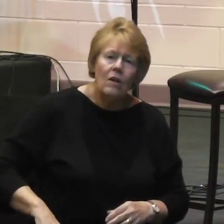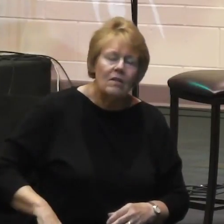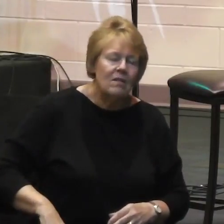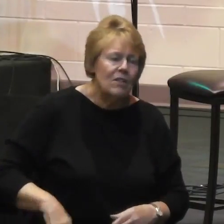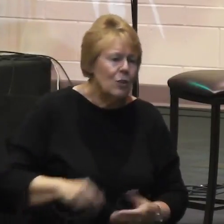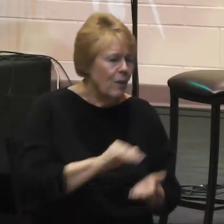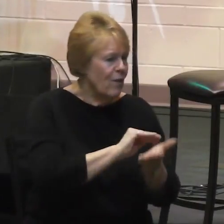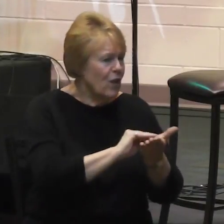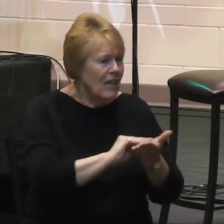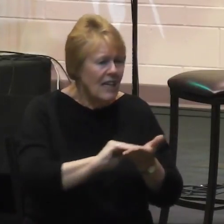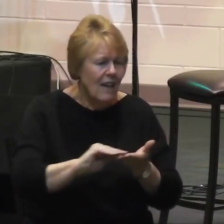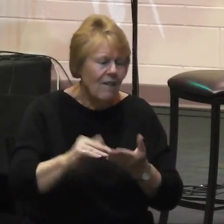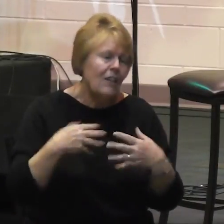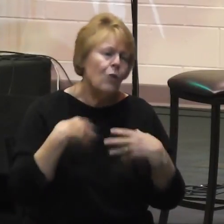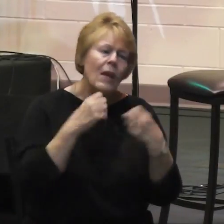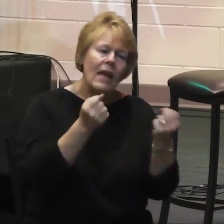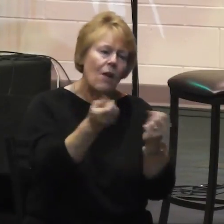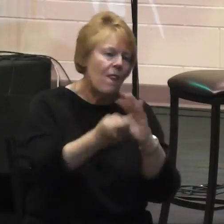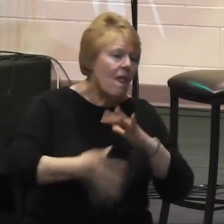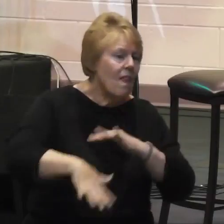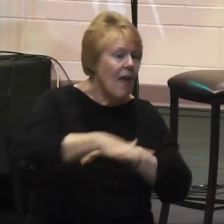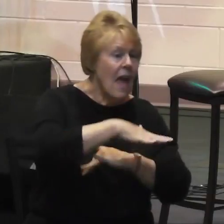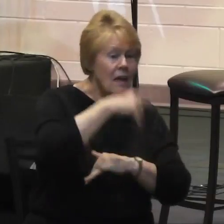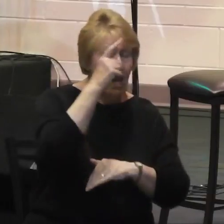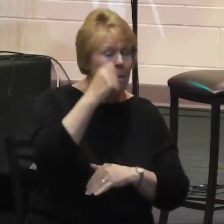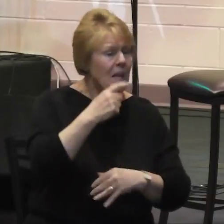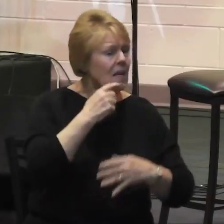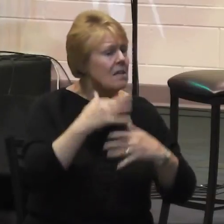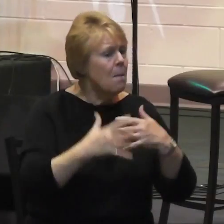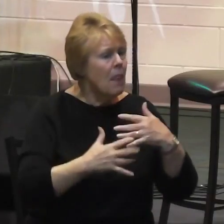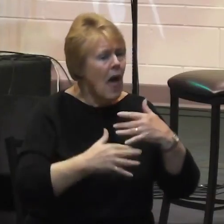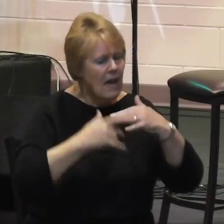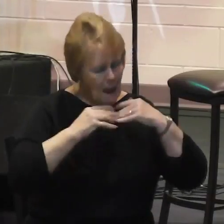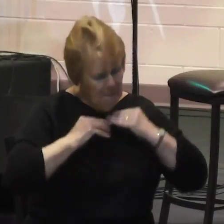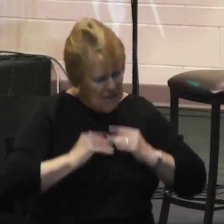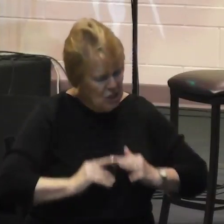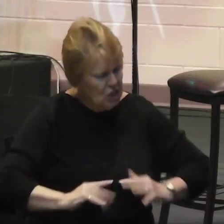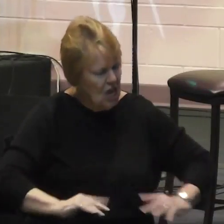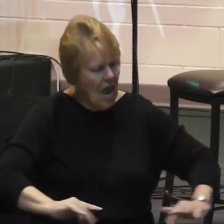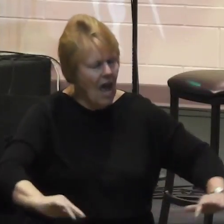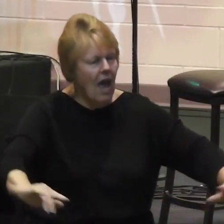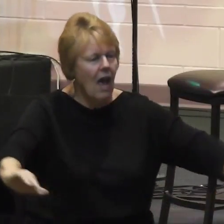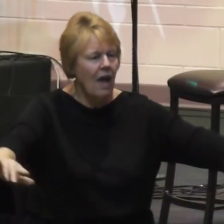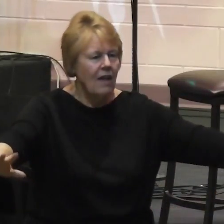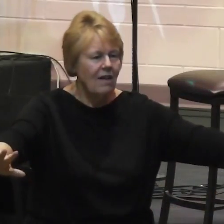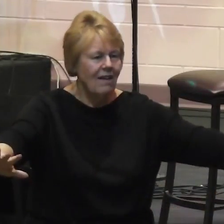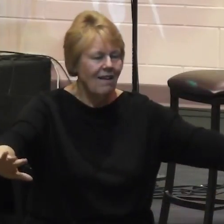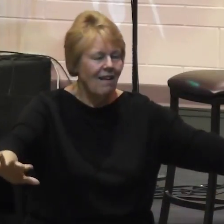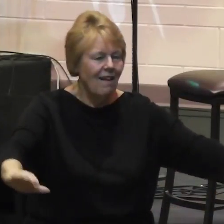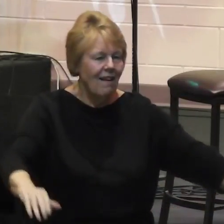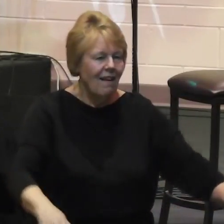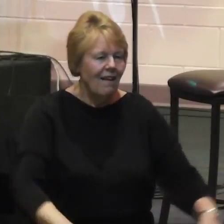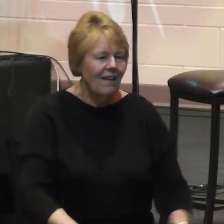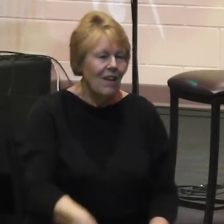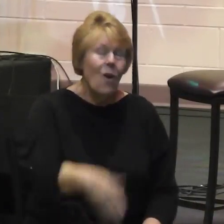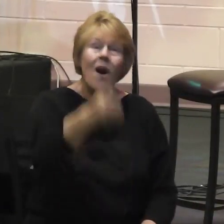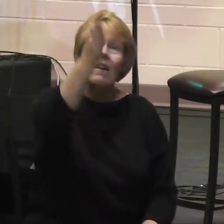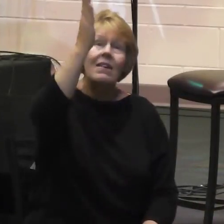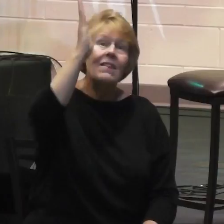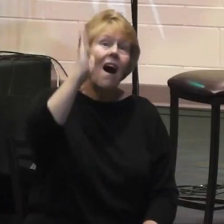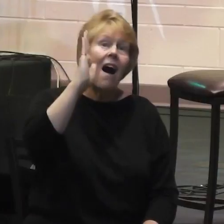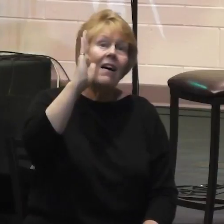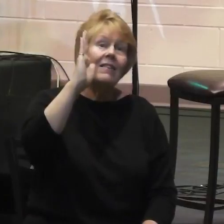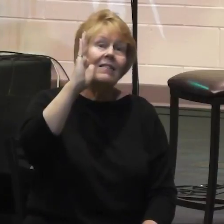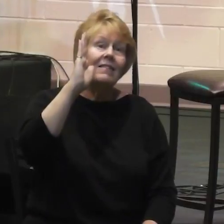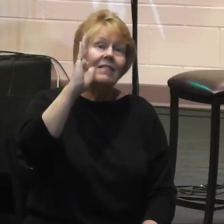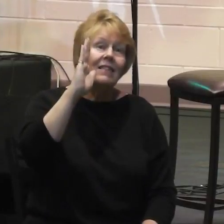And as Scripture would say that God does not live any sin unpunished.